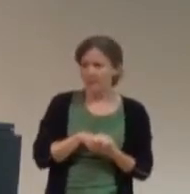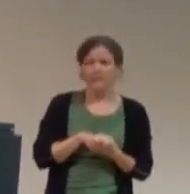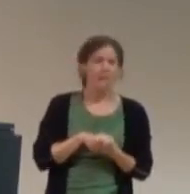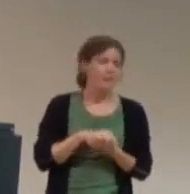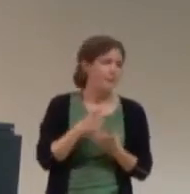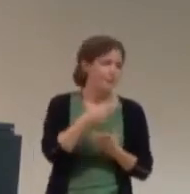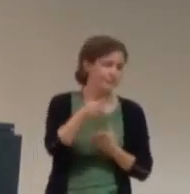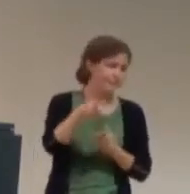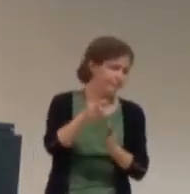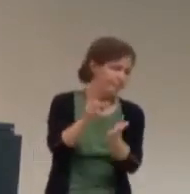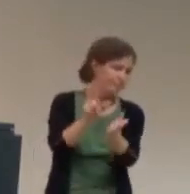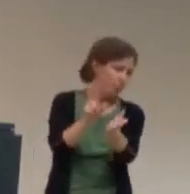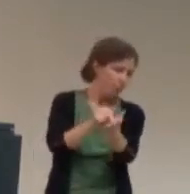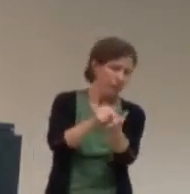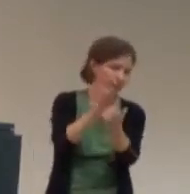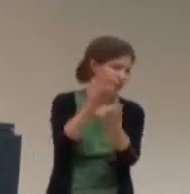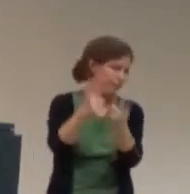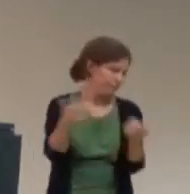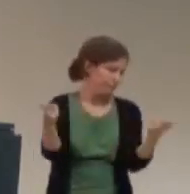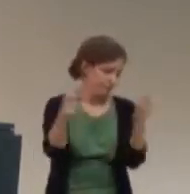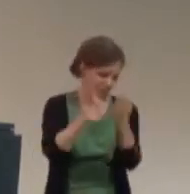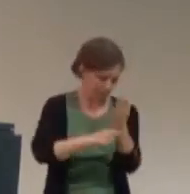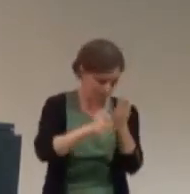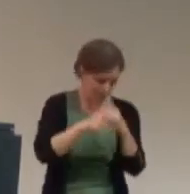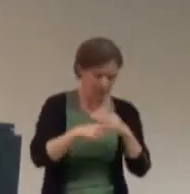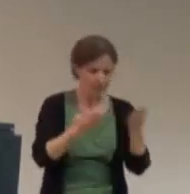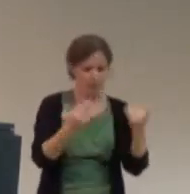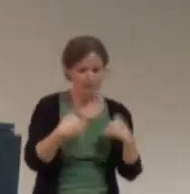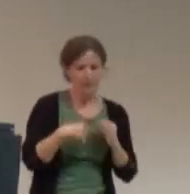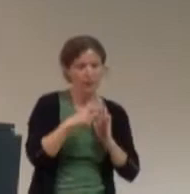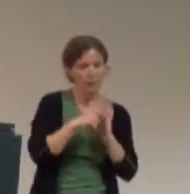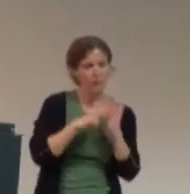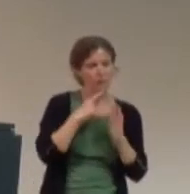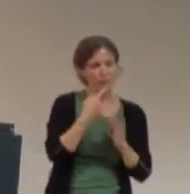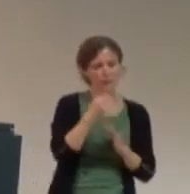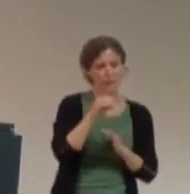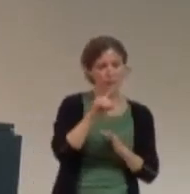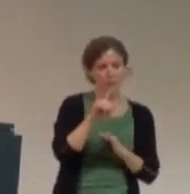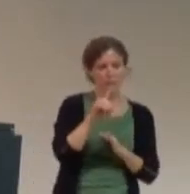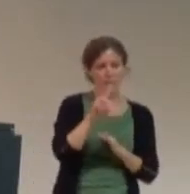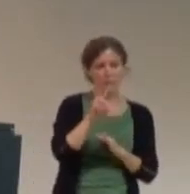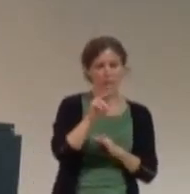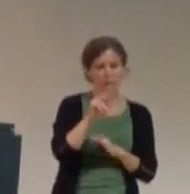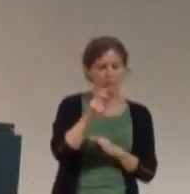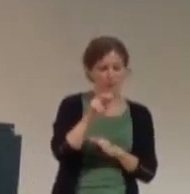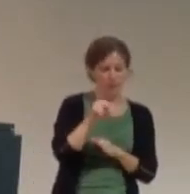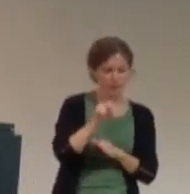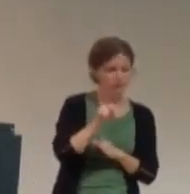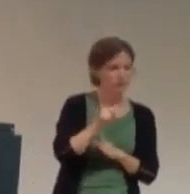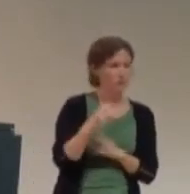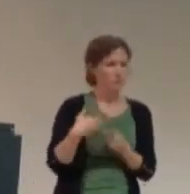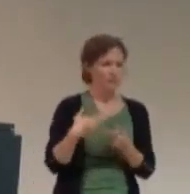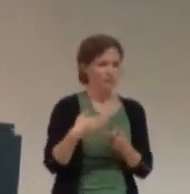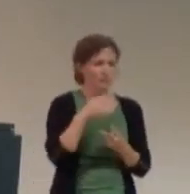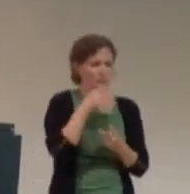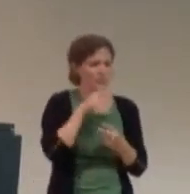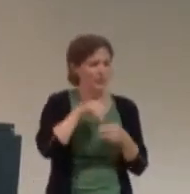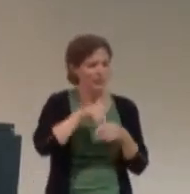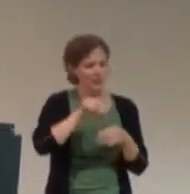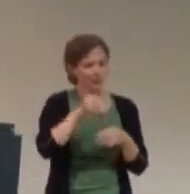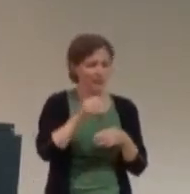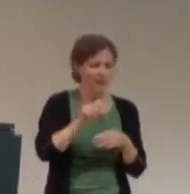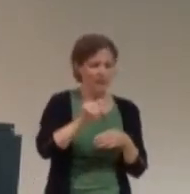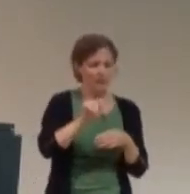accepted for publication in various magazines. I've written for Good Vibrations. I have one coming up in The Toast, which is pretty great. Um,